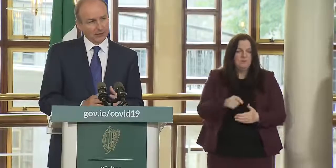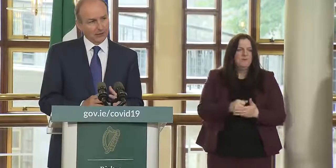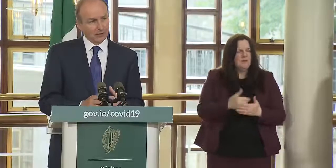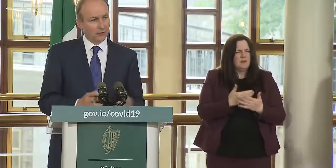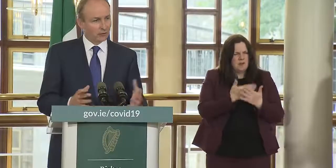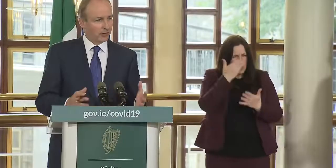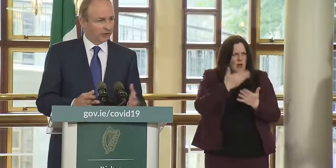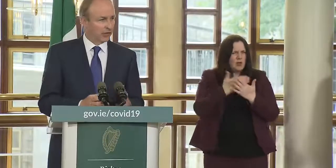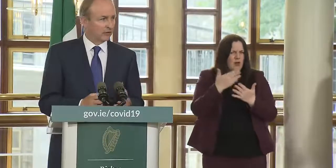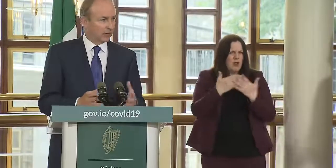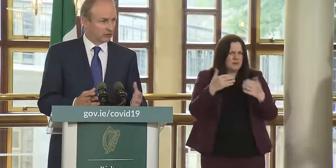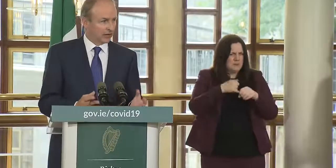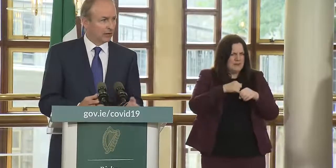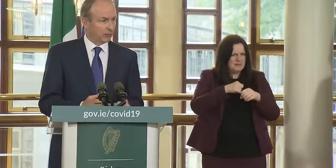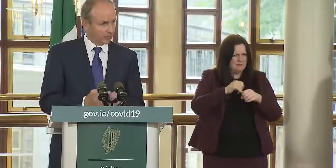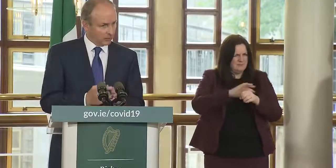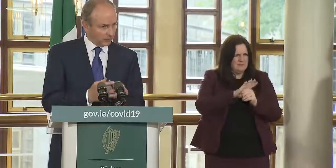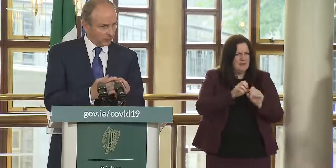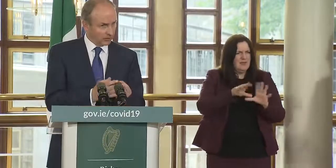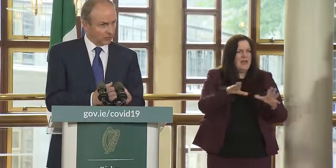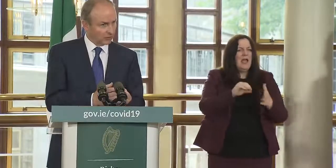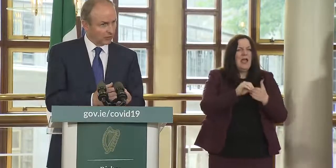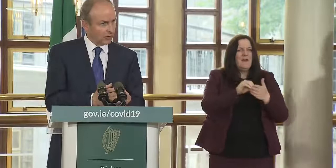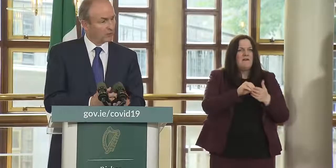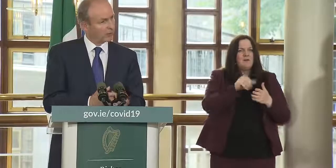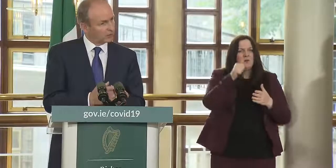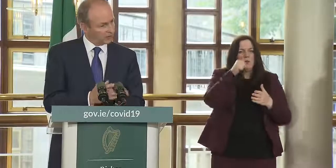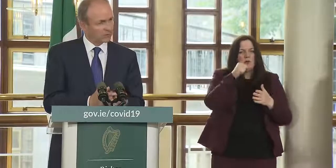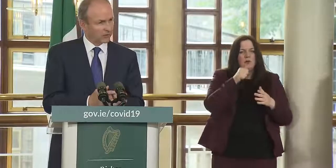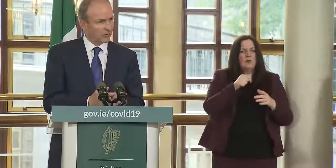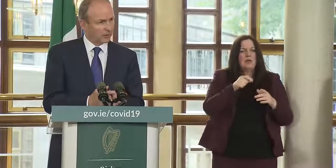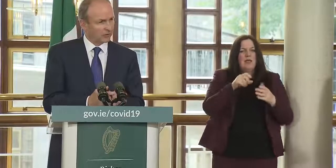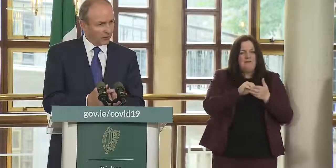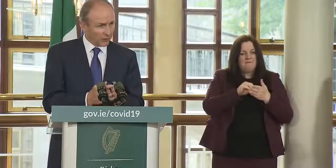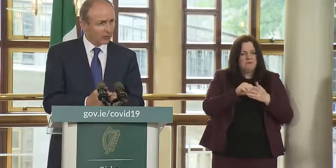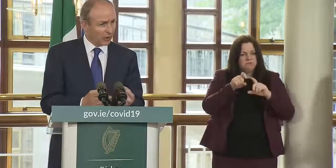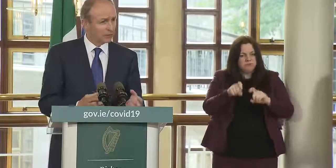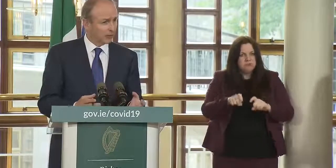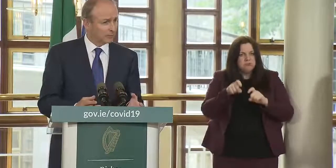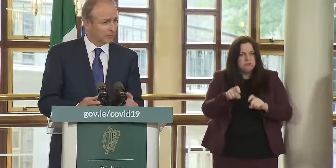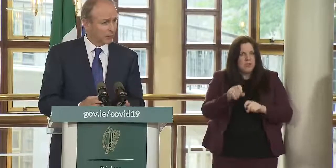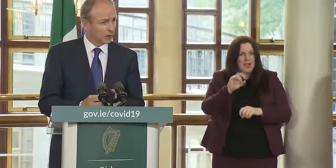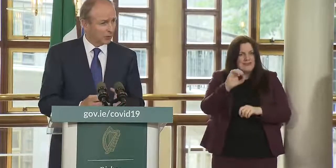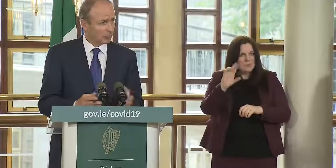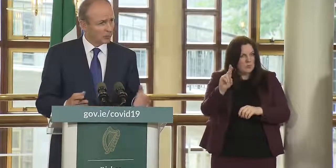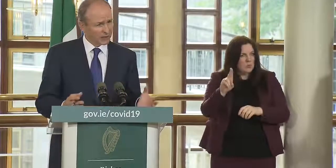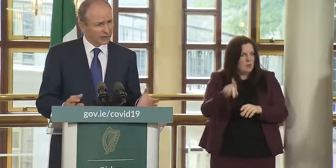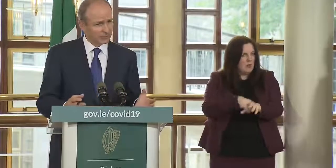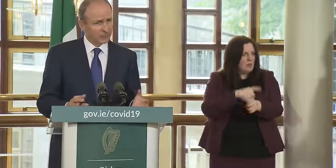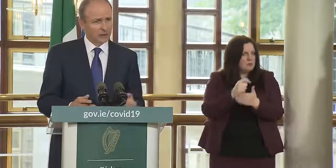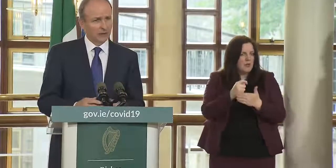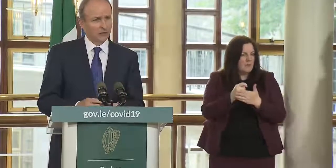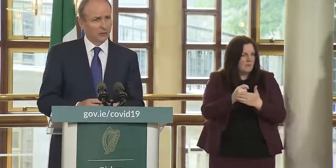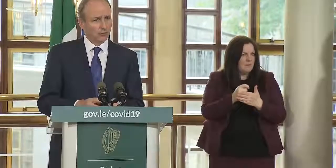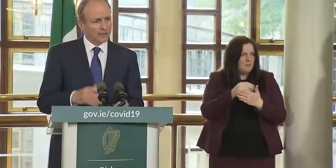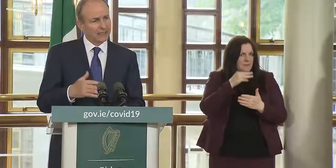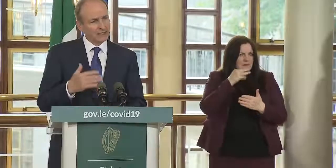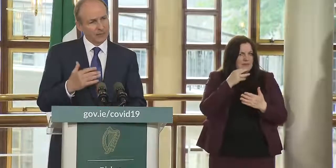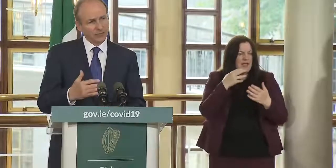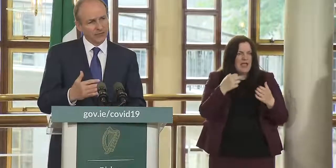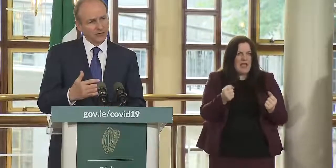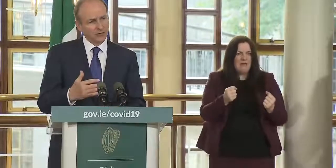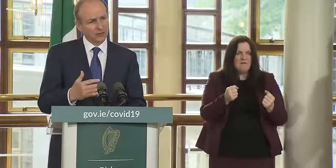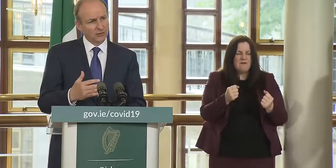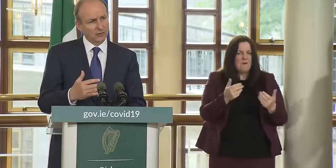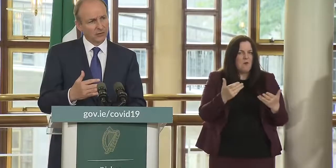they used a phrase that has a long tail when someone is in intensive care intensive care beds they're there for a long time quite a number of weeks so it